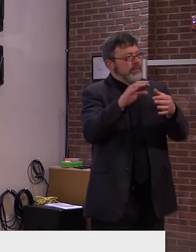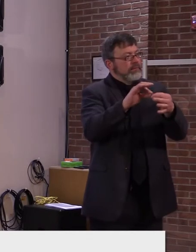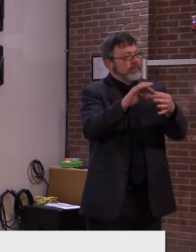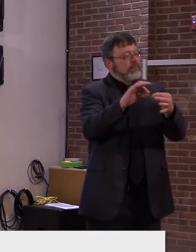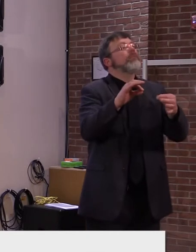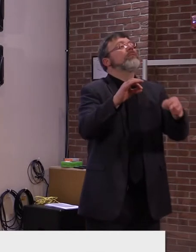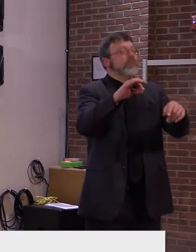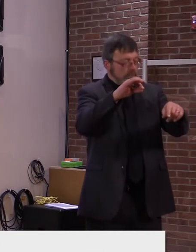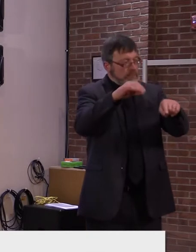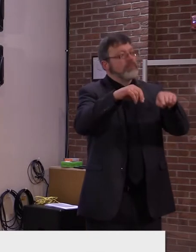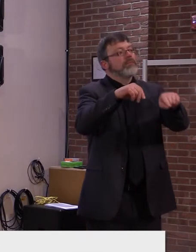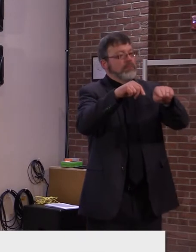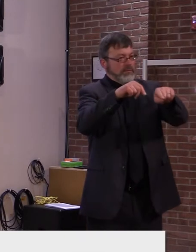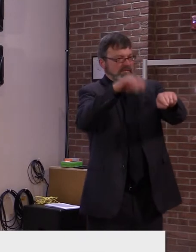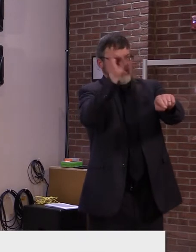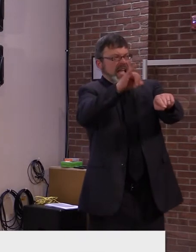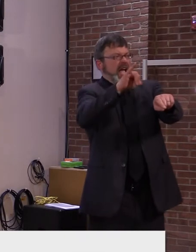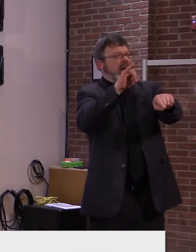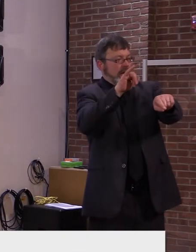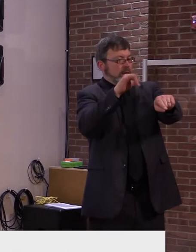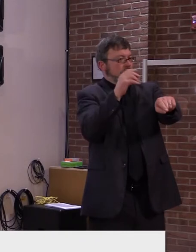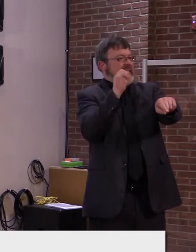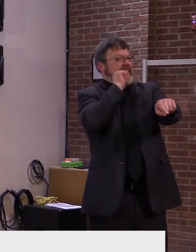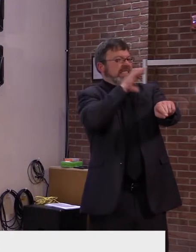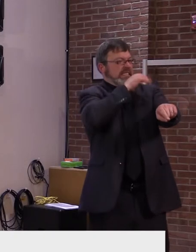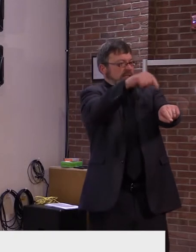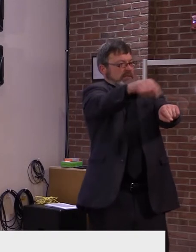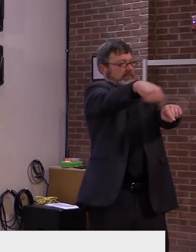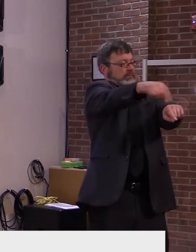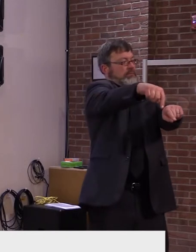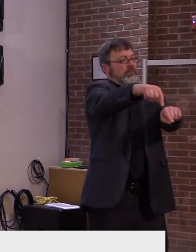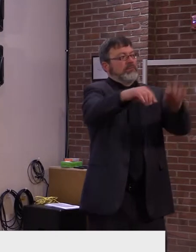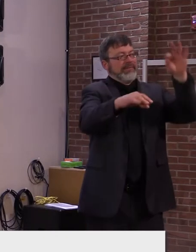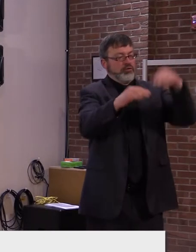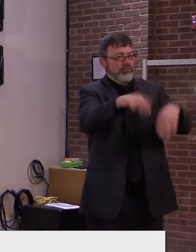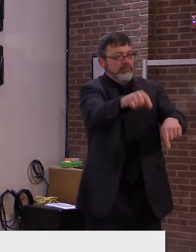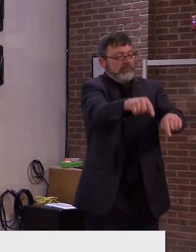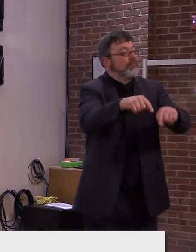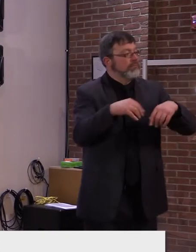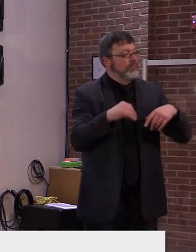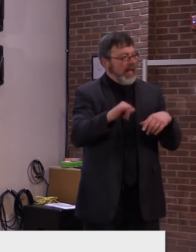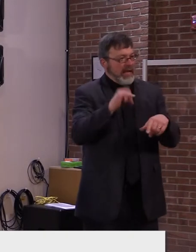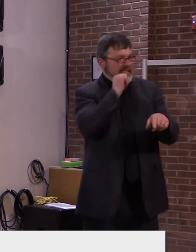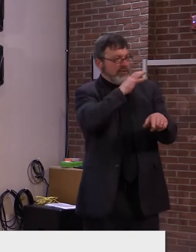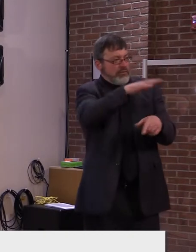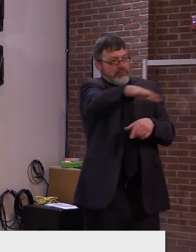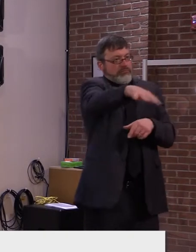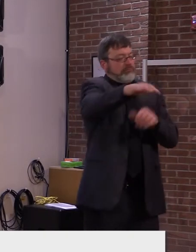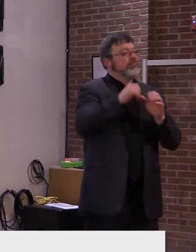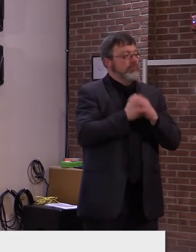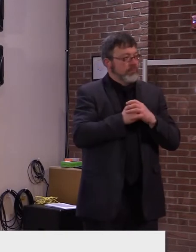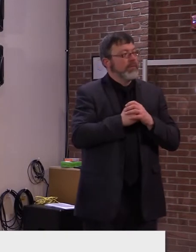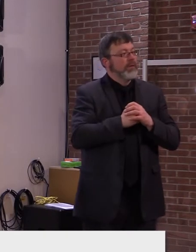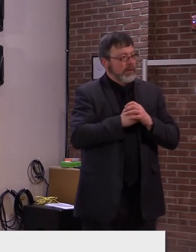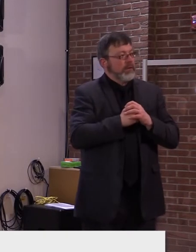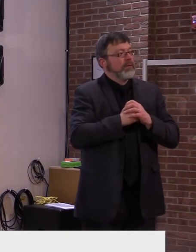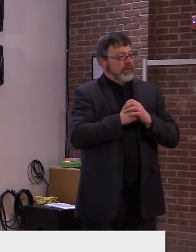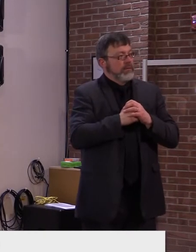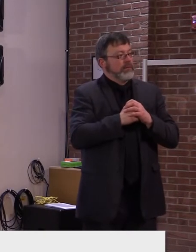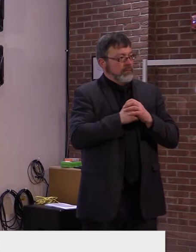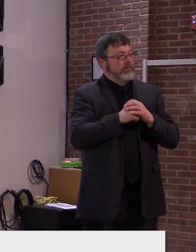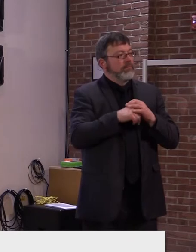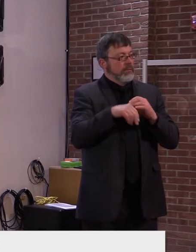for county positivity rates. This means eating together and participating in other group activities